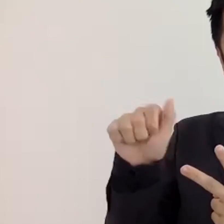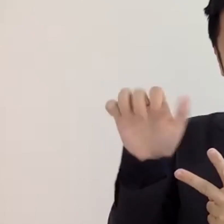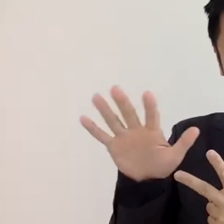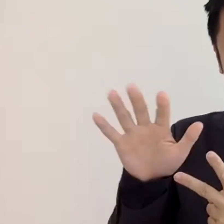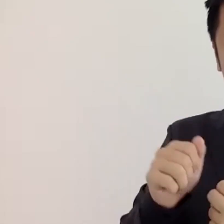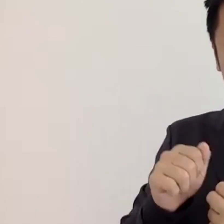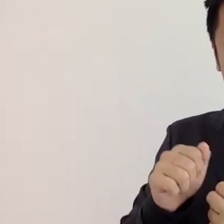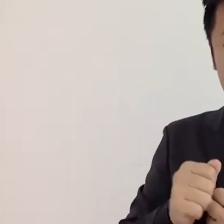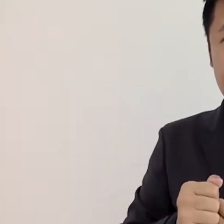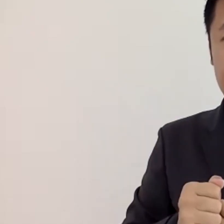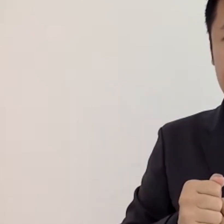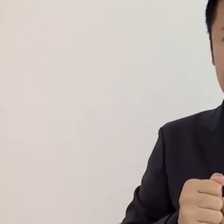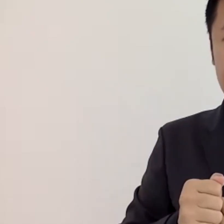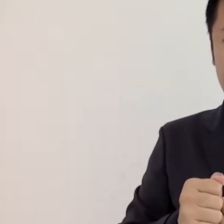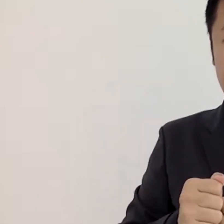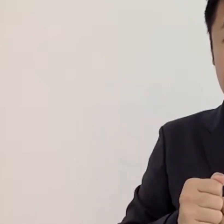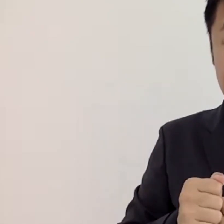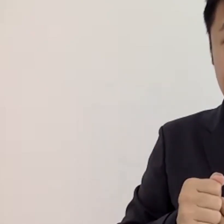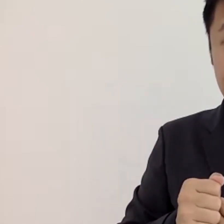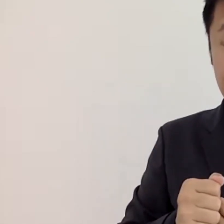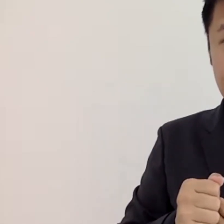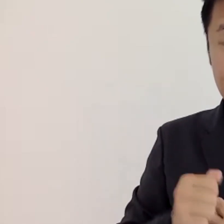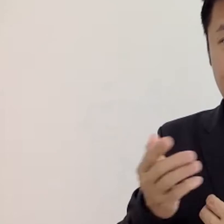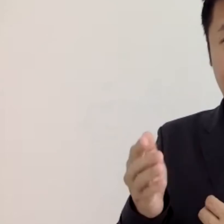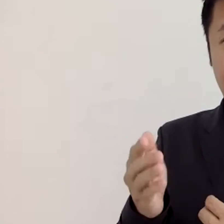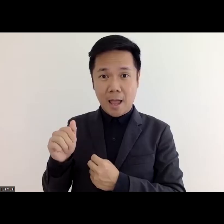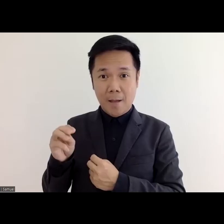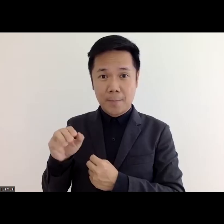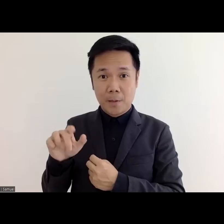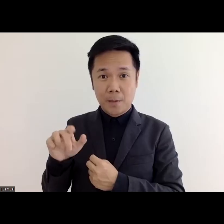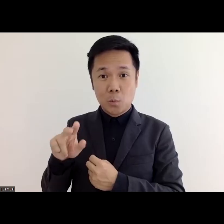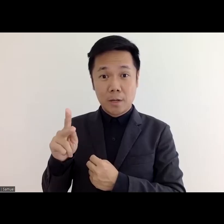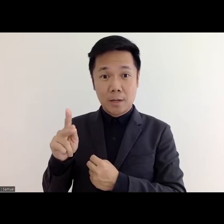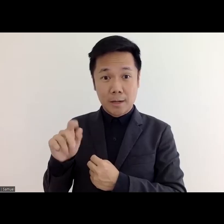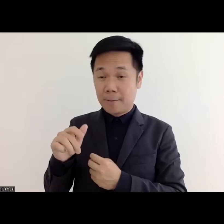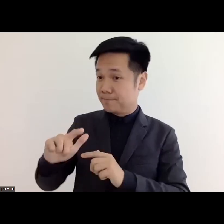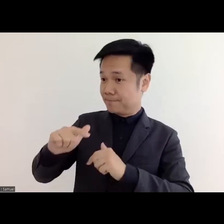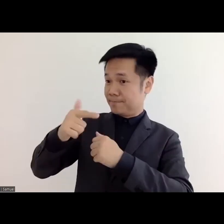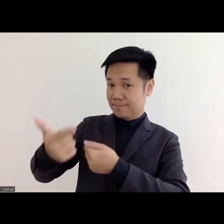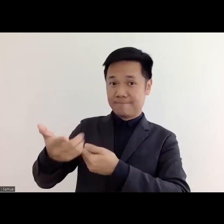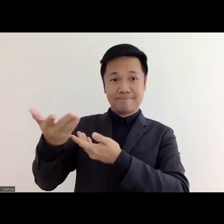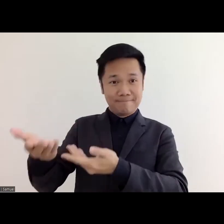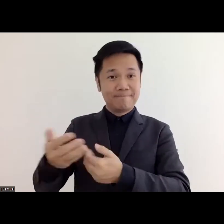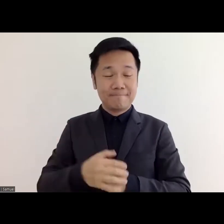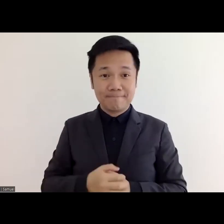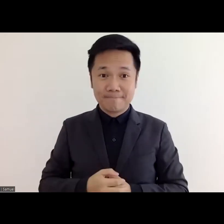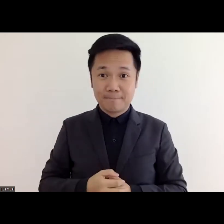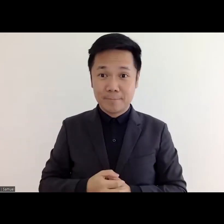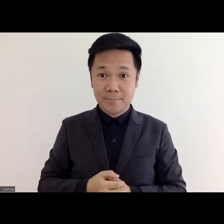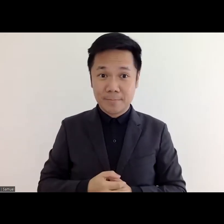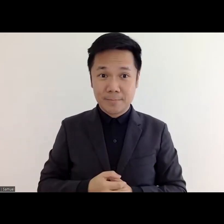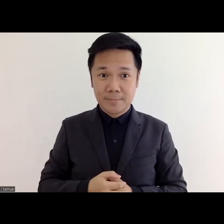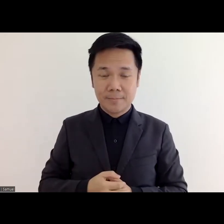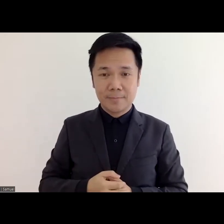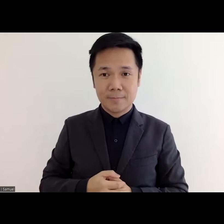uh uh miss uh niluka gunavardhani floor is yours uh